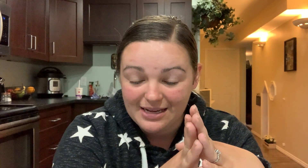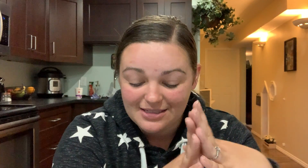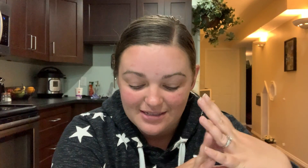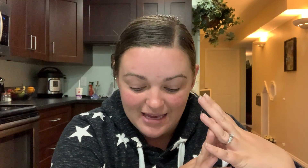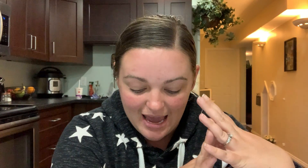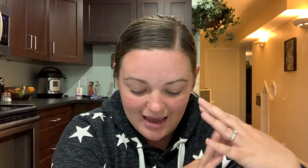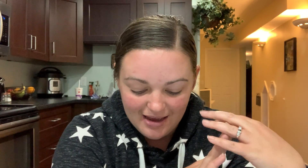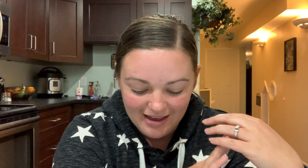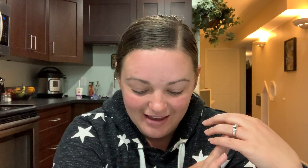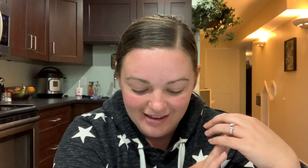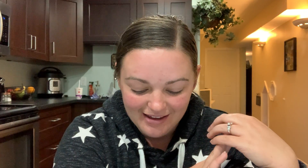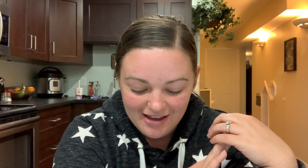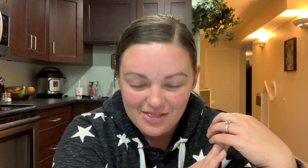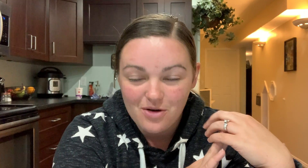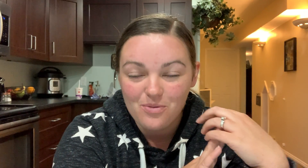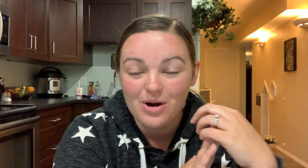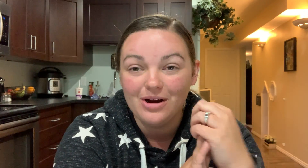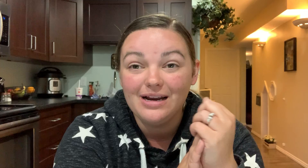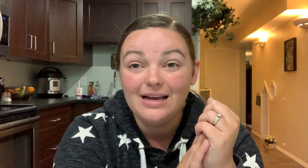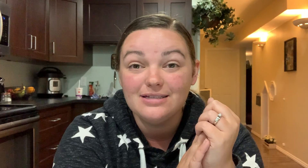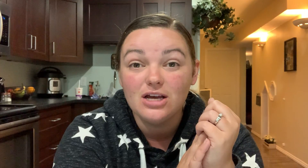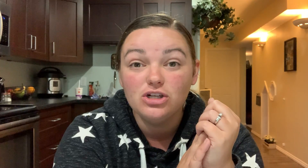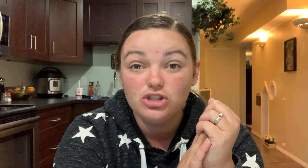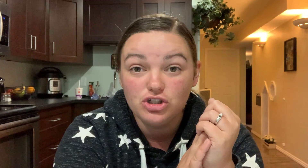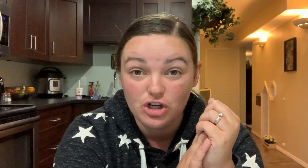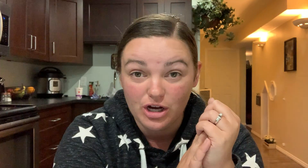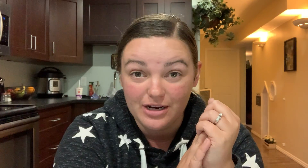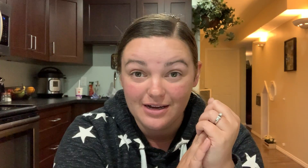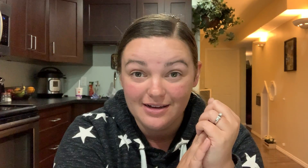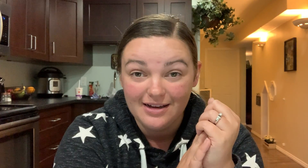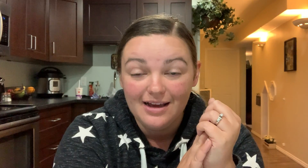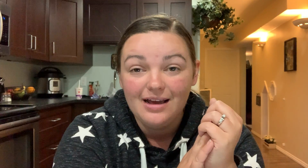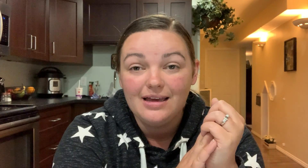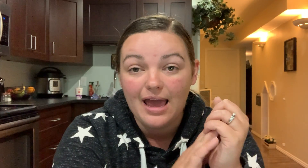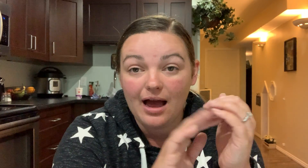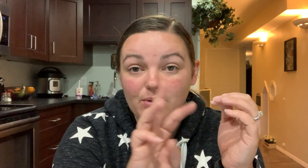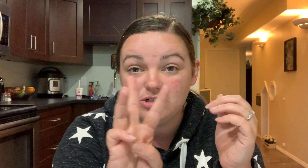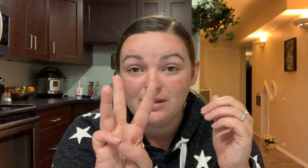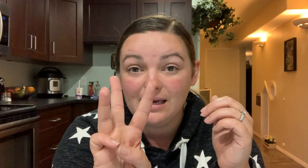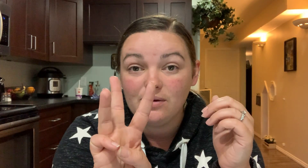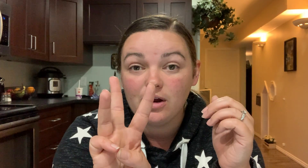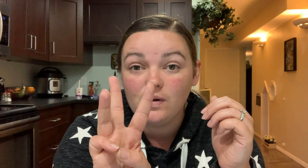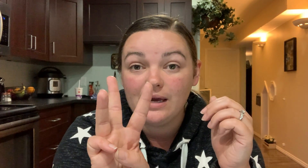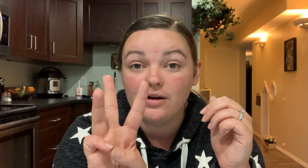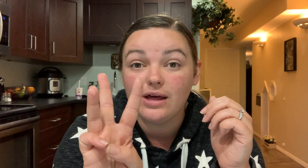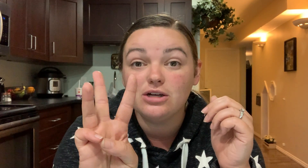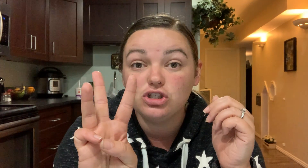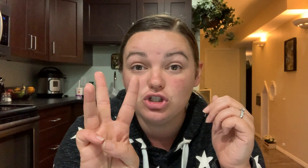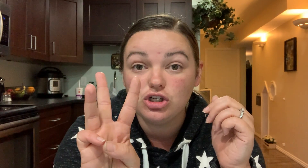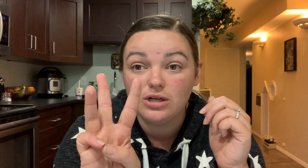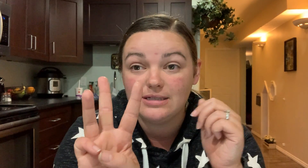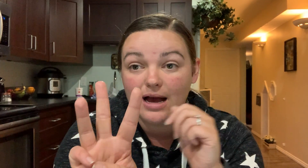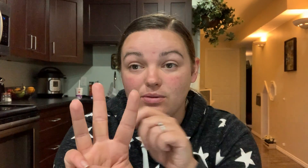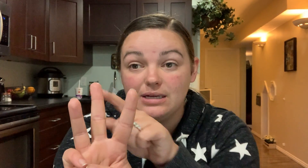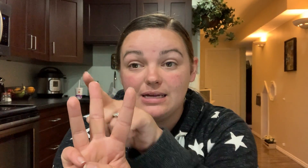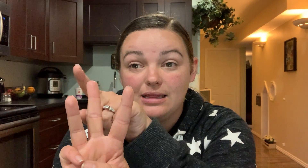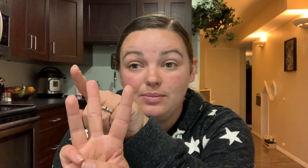is okay the word is should okay I want you thinking where you hear the sh sound is it at the